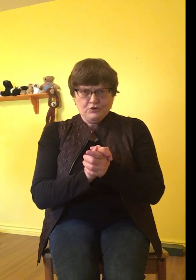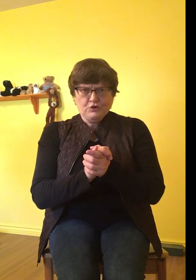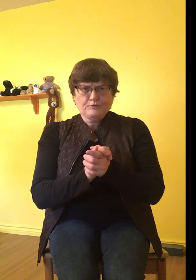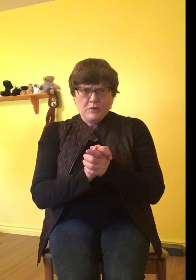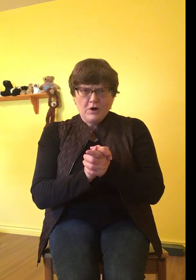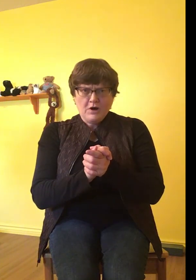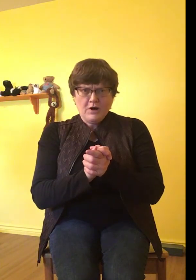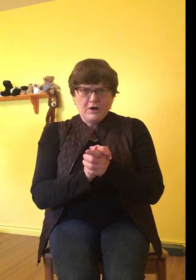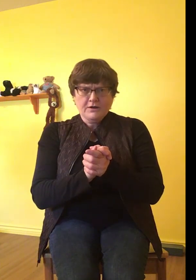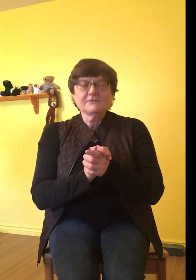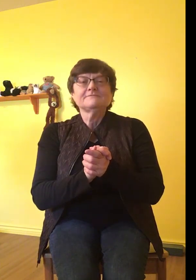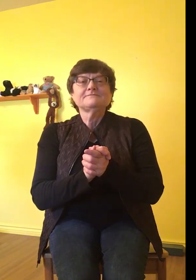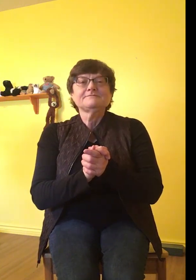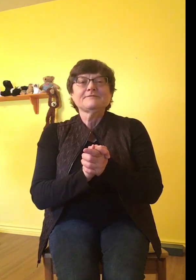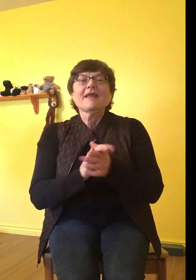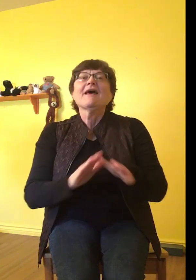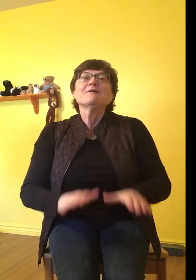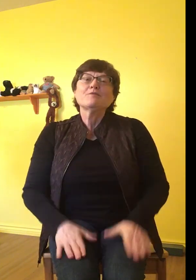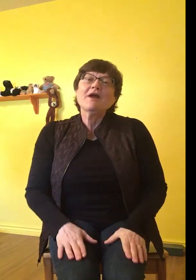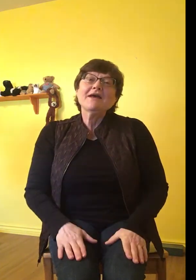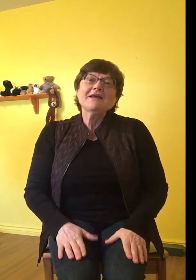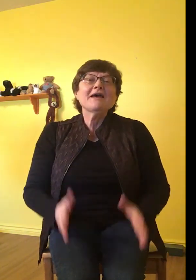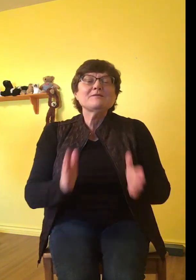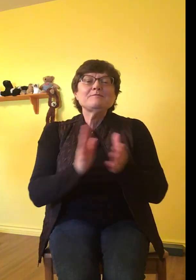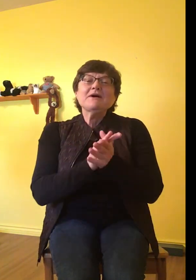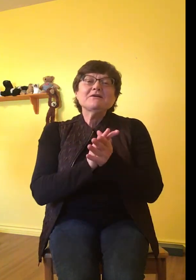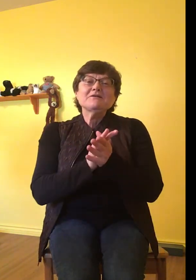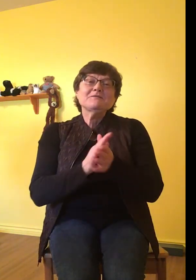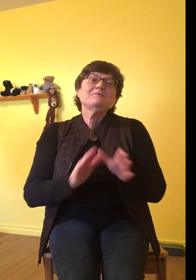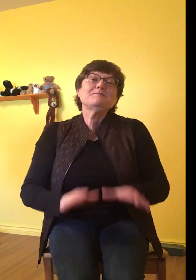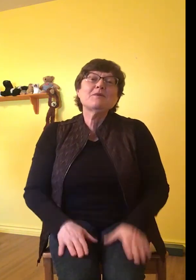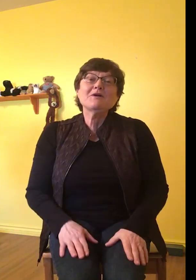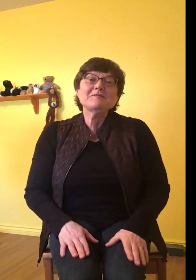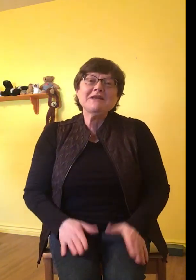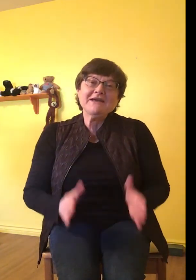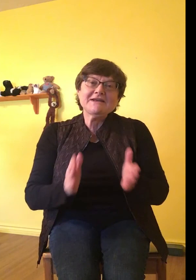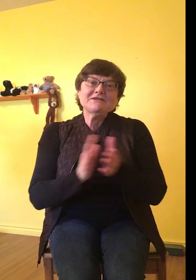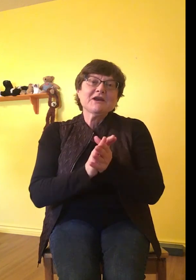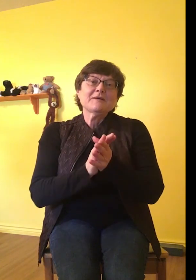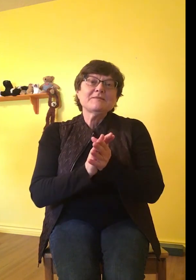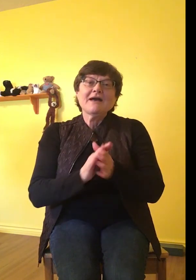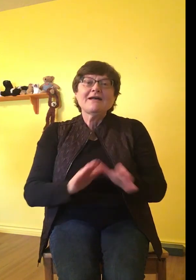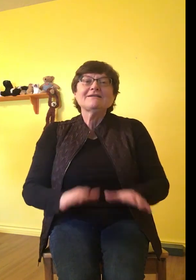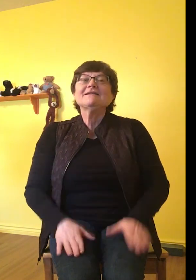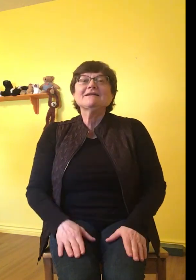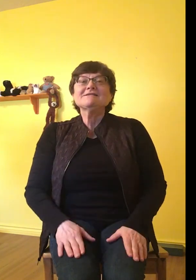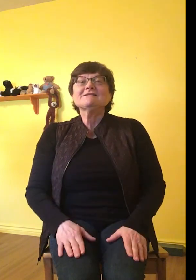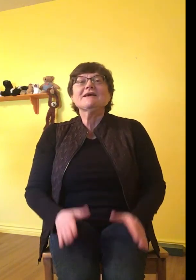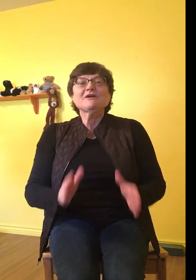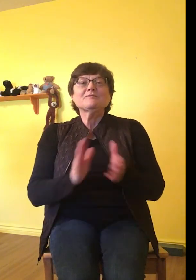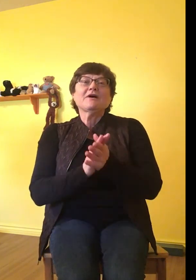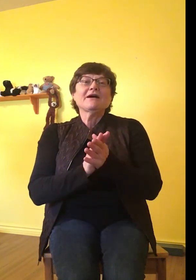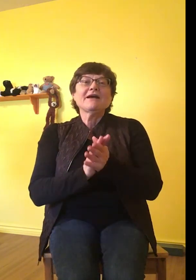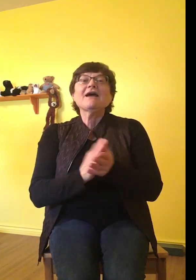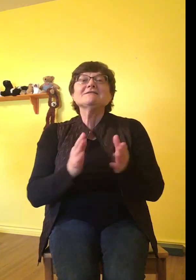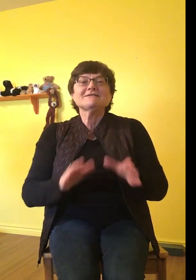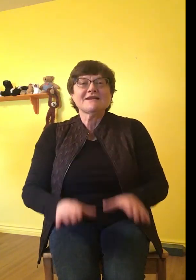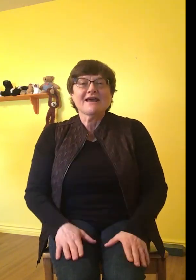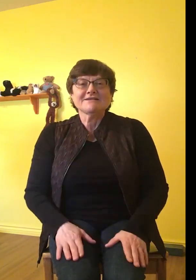Goodbye. Bread and butter, marmalade and jam, jam, let's say goodbye as nice